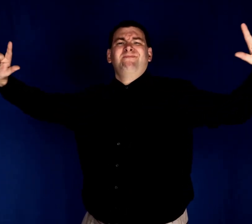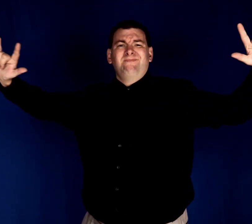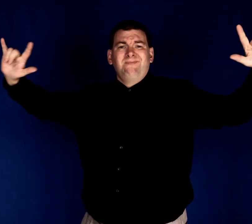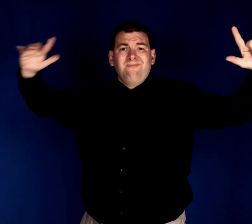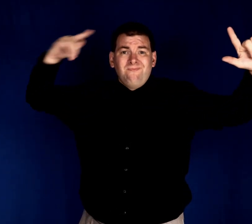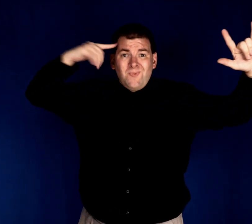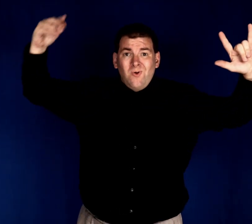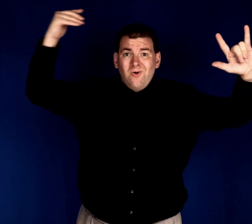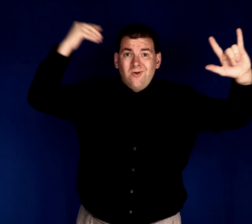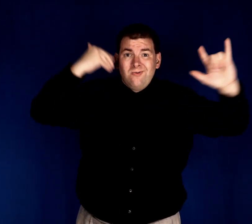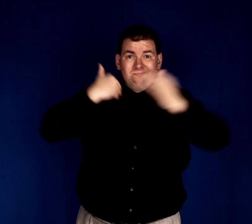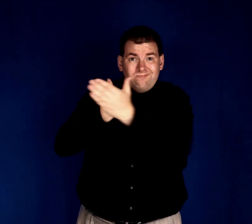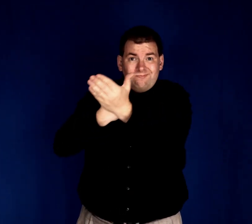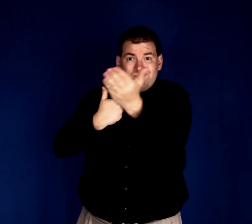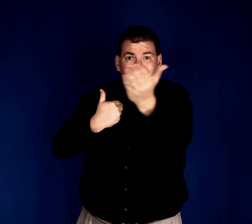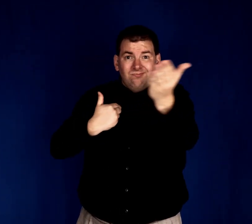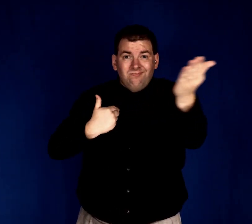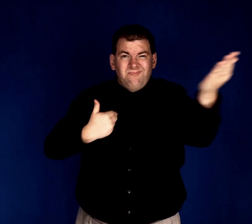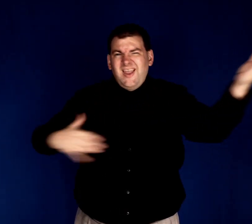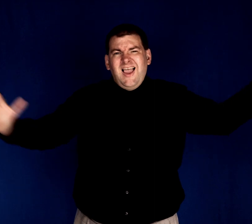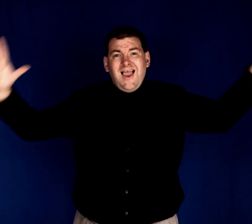them out for me And said